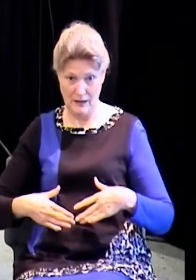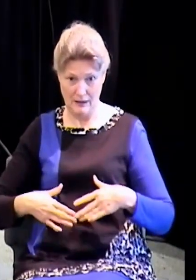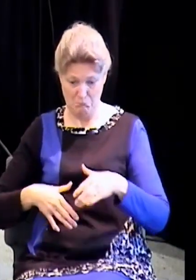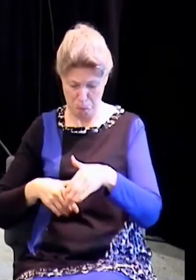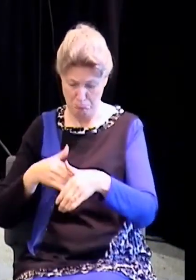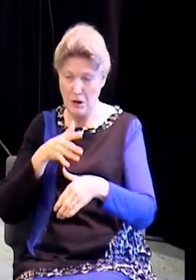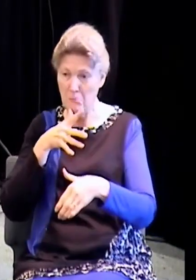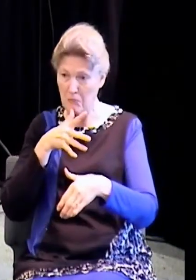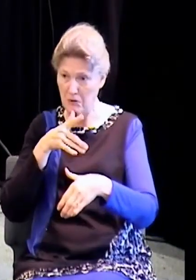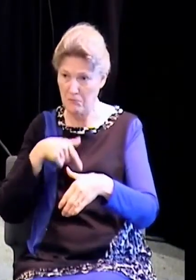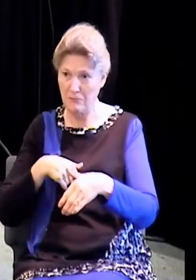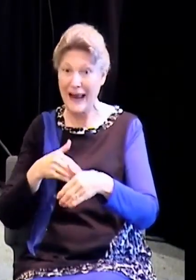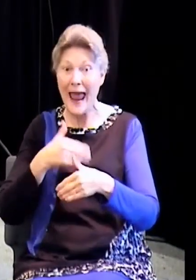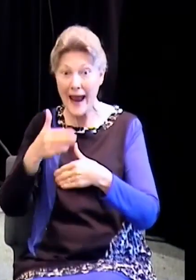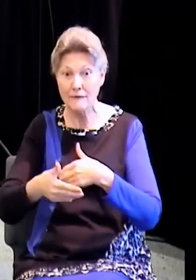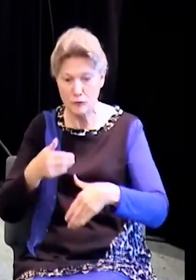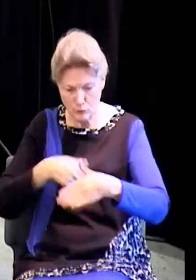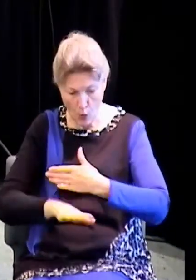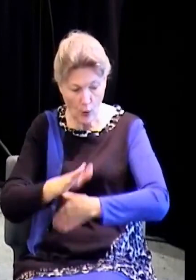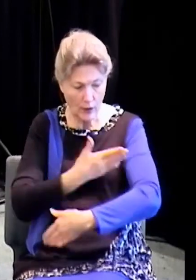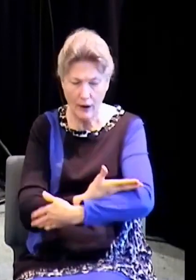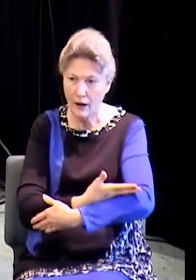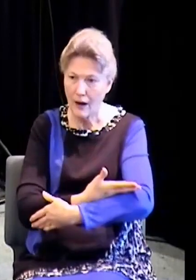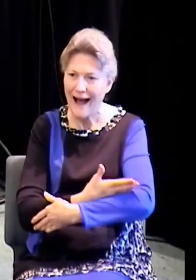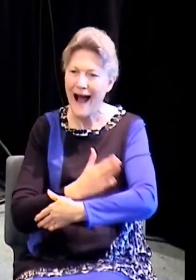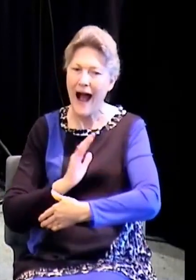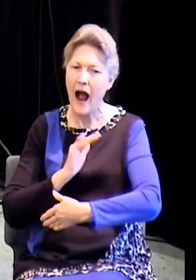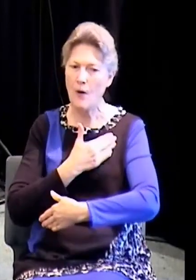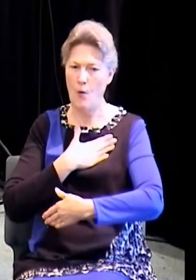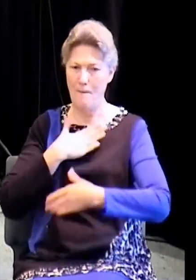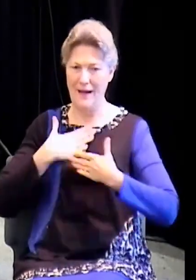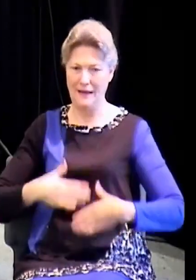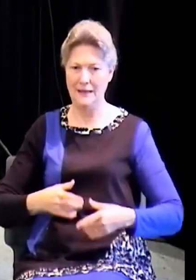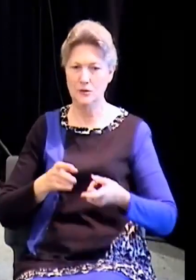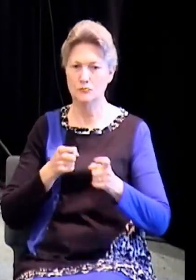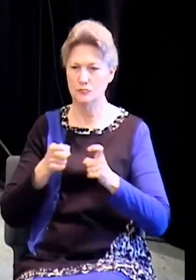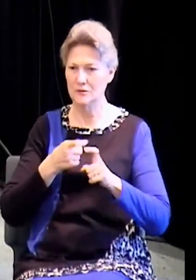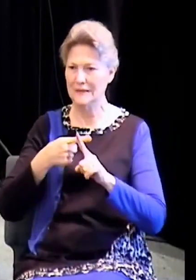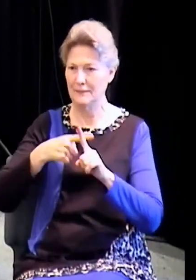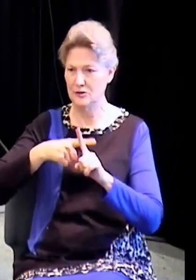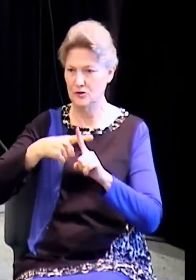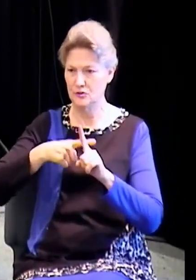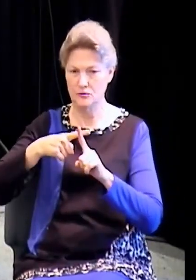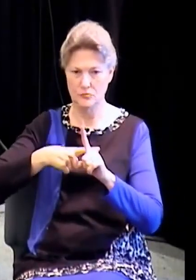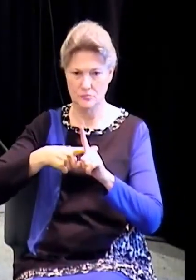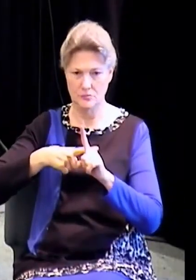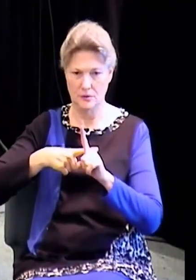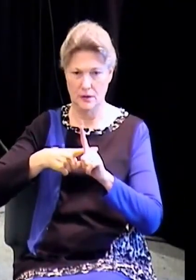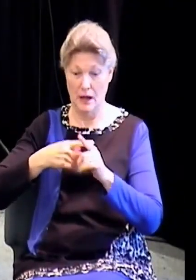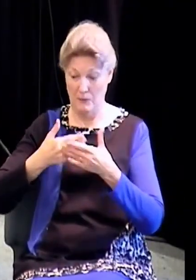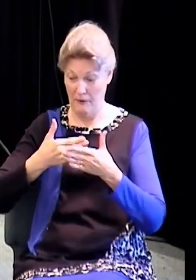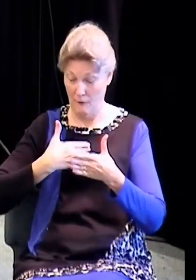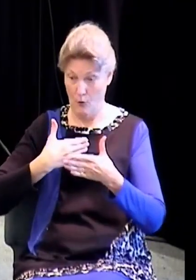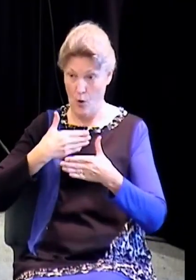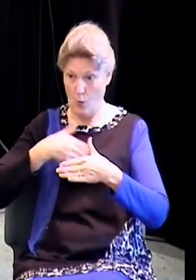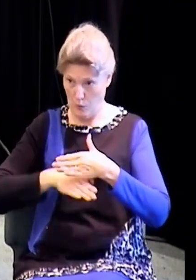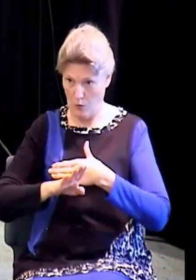But after we're born, our own body controls the temperature. Before we're born, when people